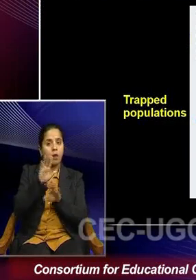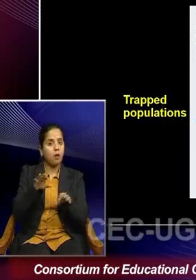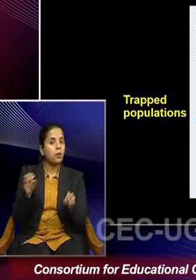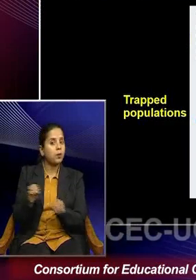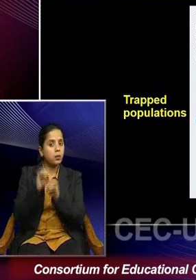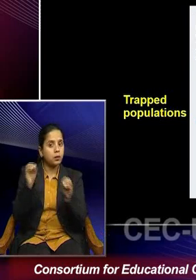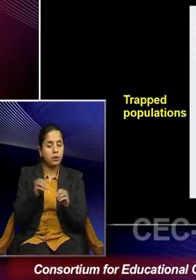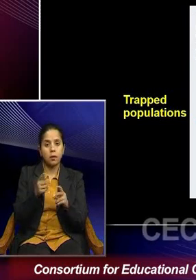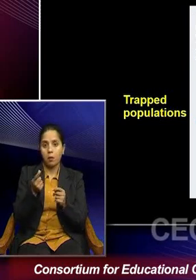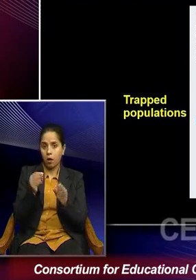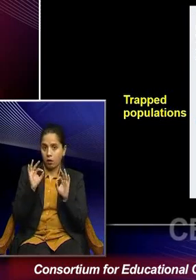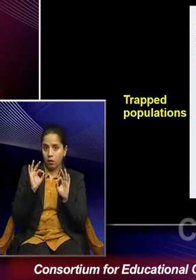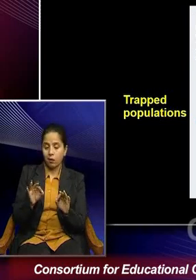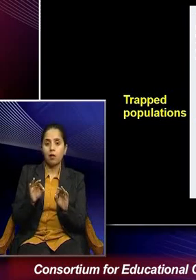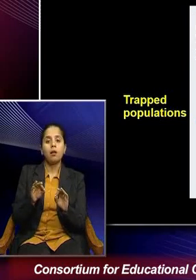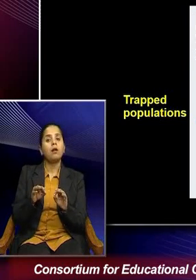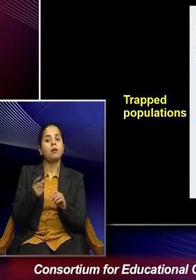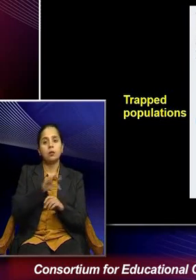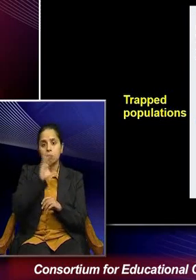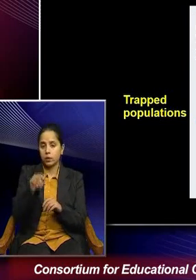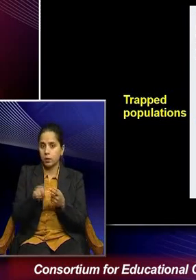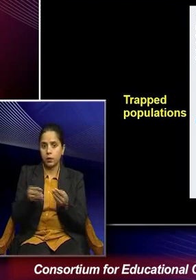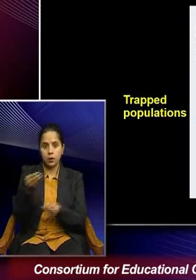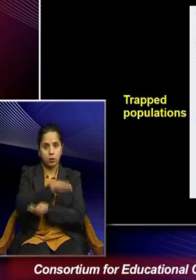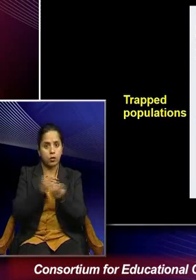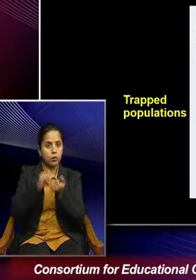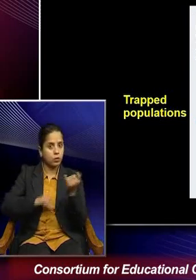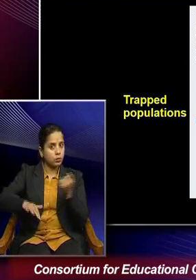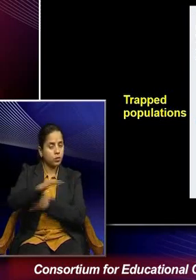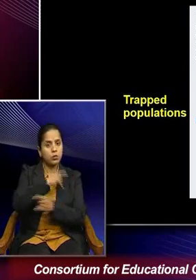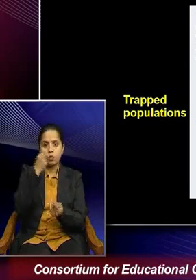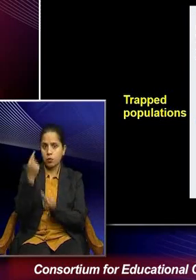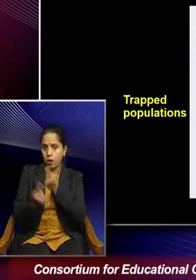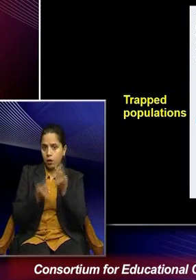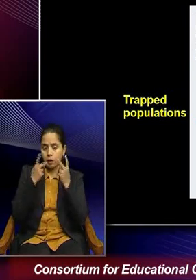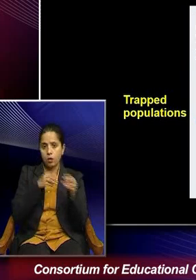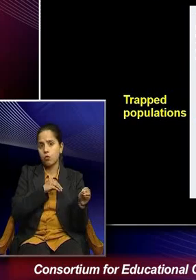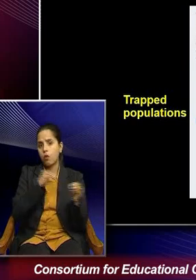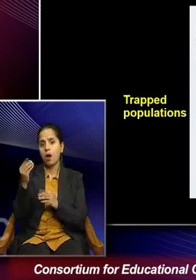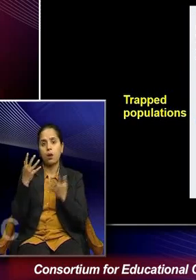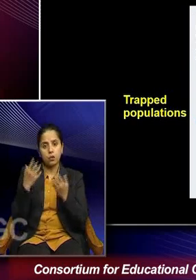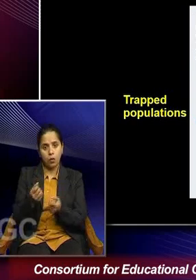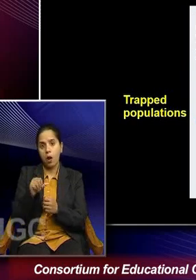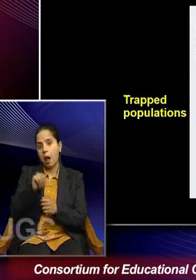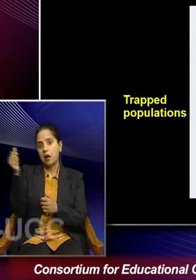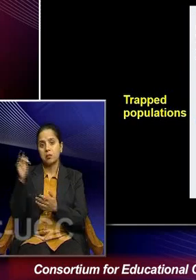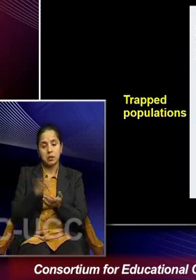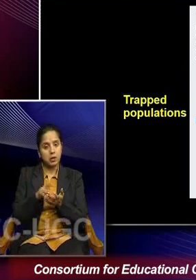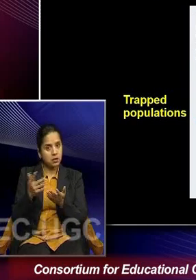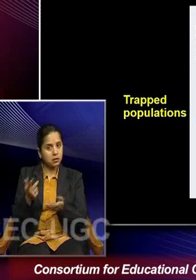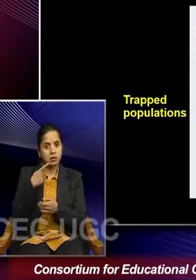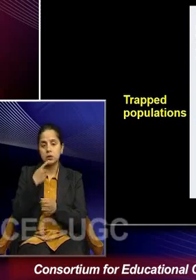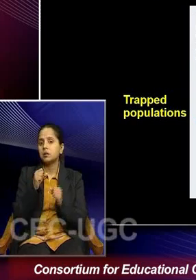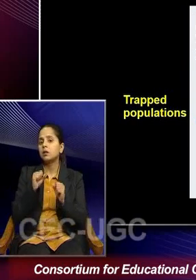you know, wealth or level of capital whether it is economic, social or political to move out elsewhere. And hence,